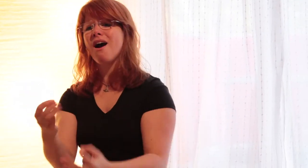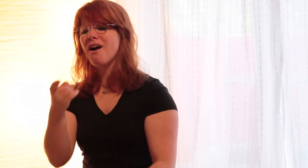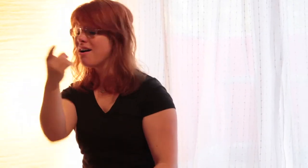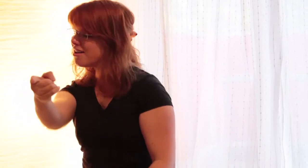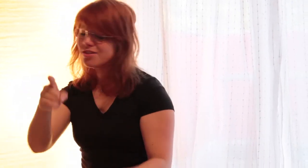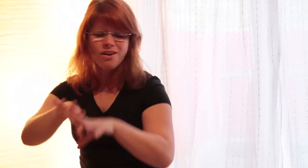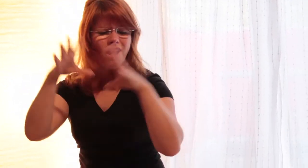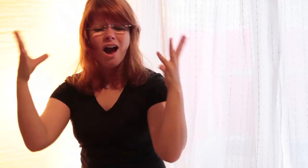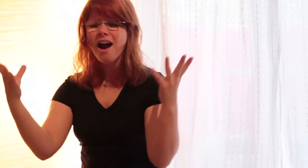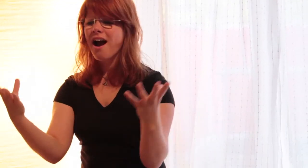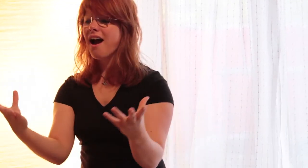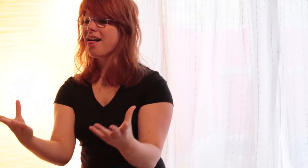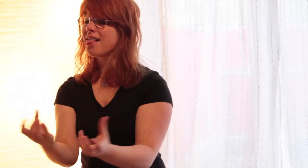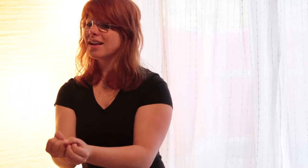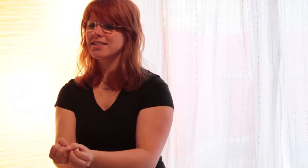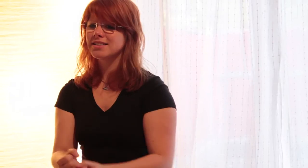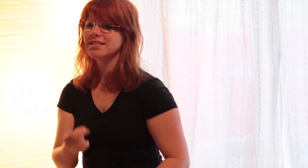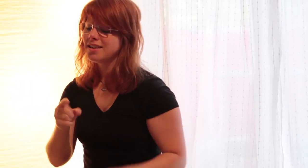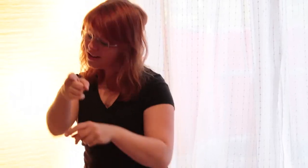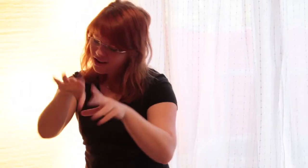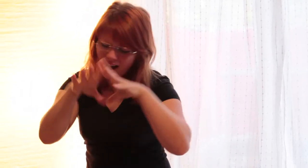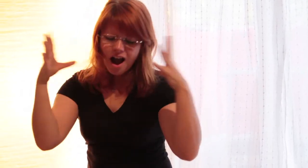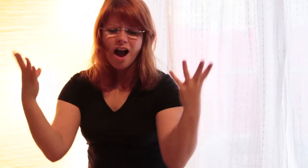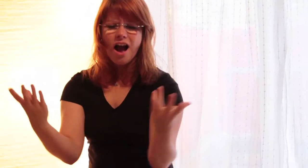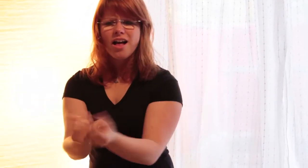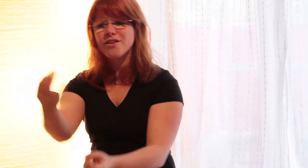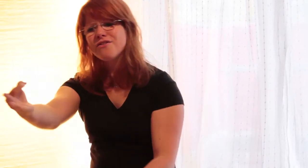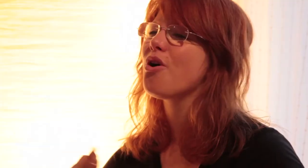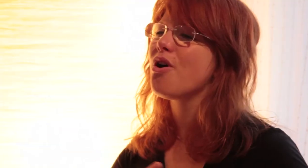you're everything Say,